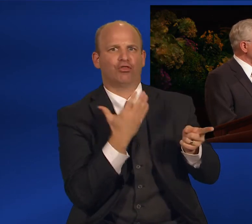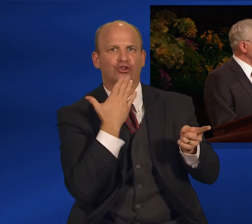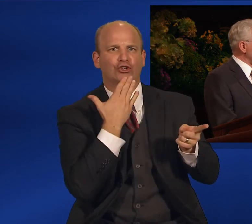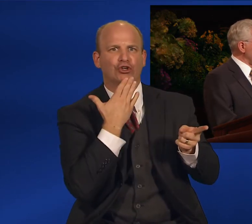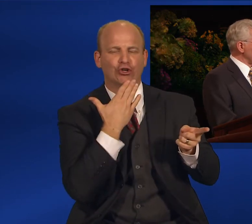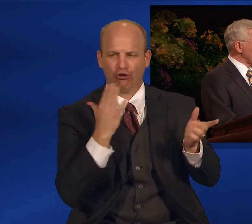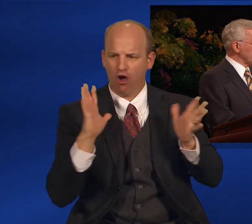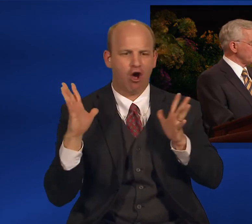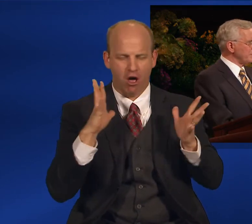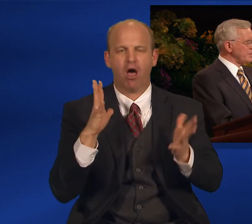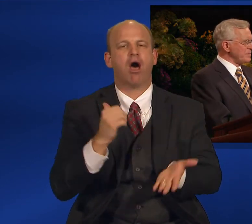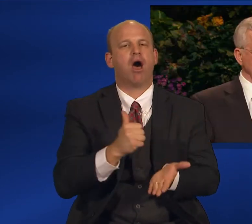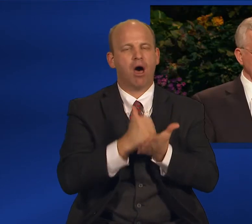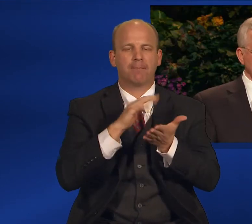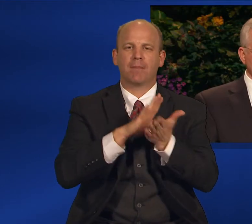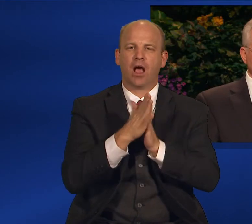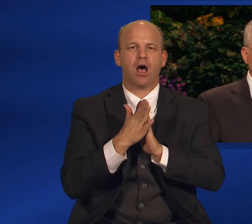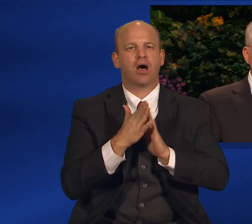unto themselves.